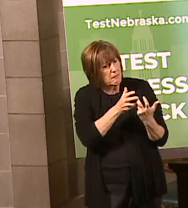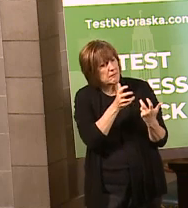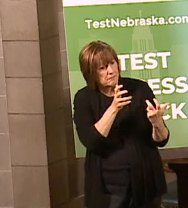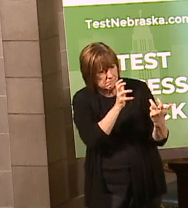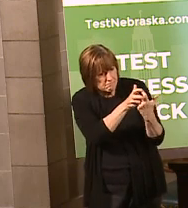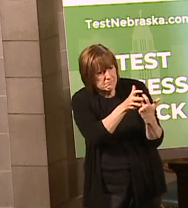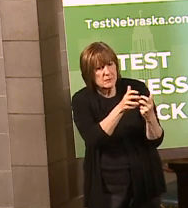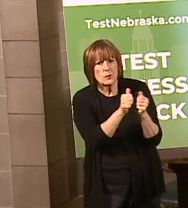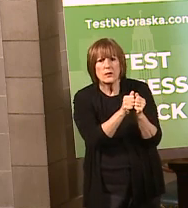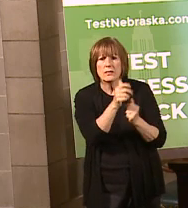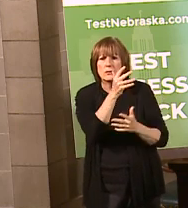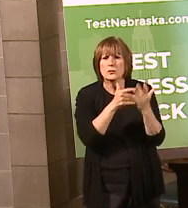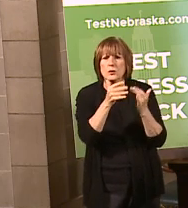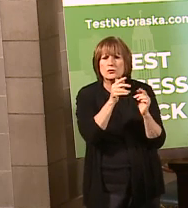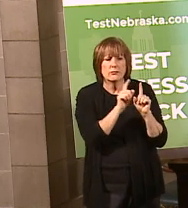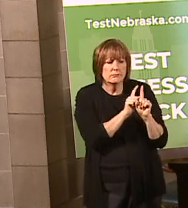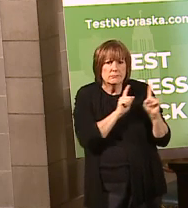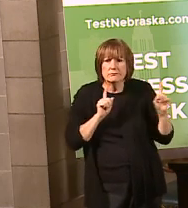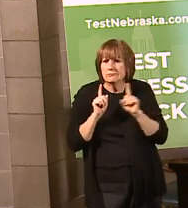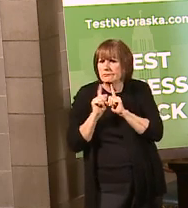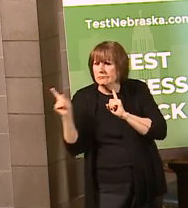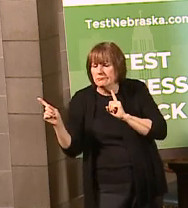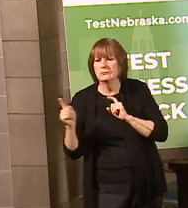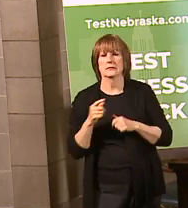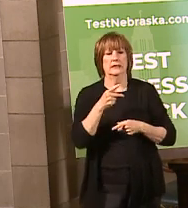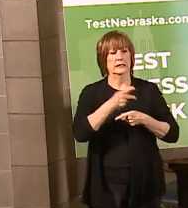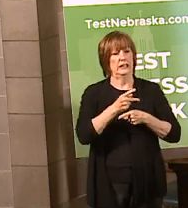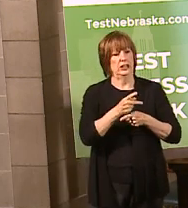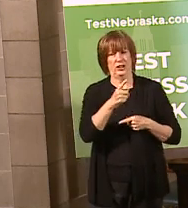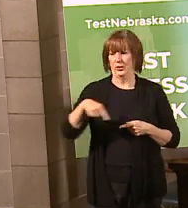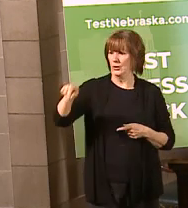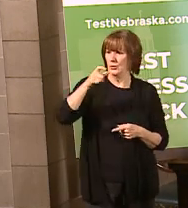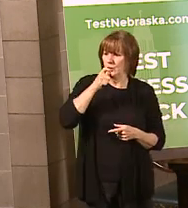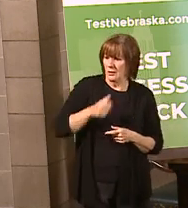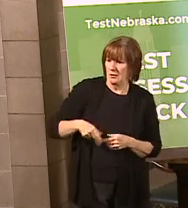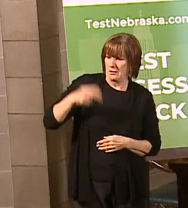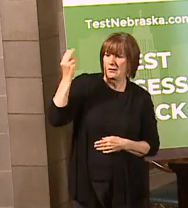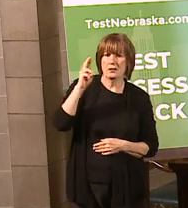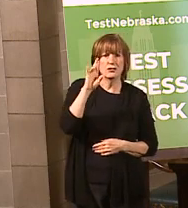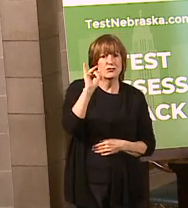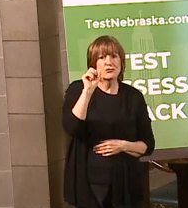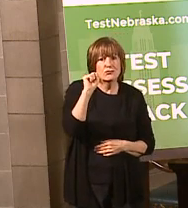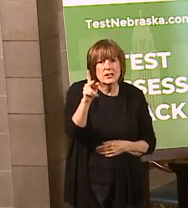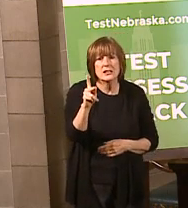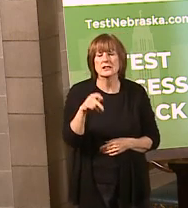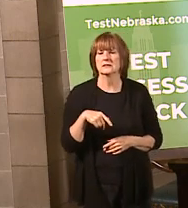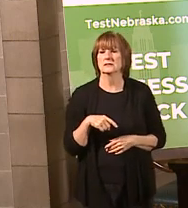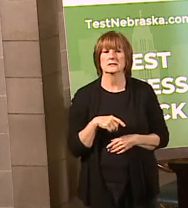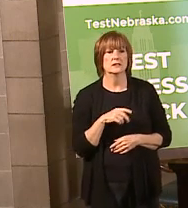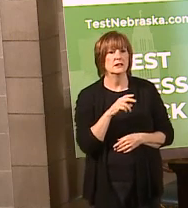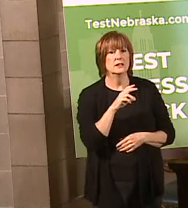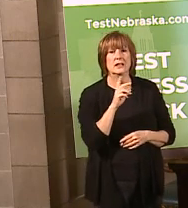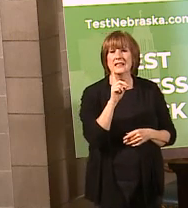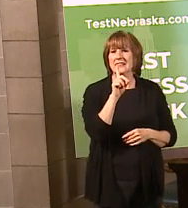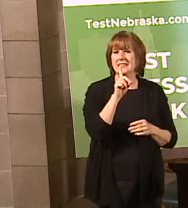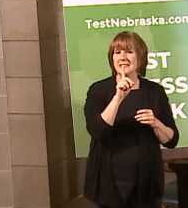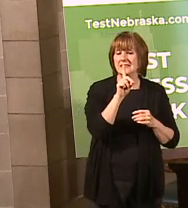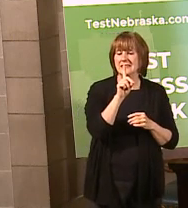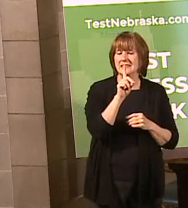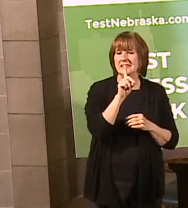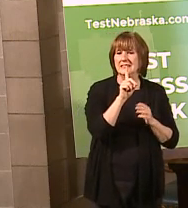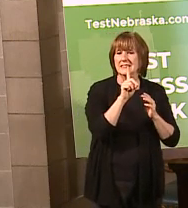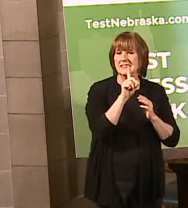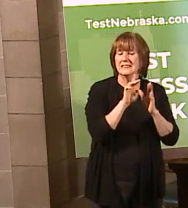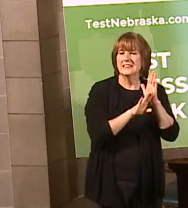distancing and so forth. Taking care of some of our most vulnerable Nebraskans through our Department of Development and Disabilities is no different.